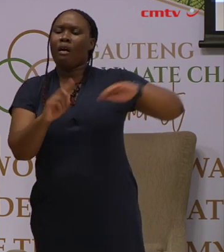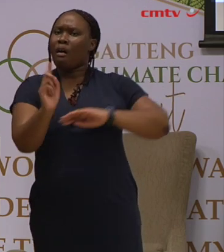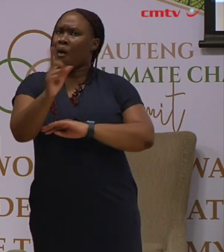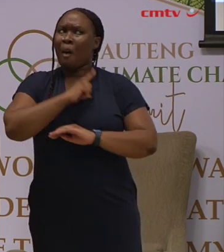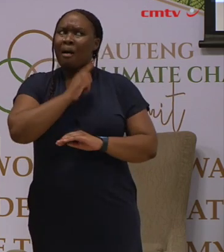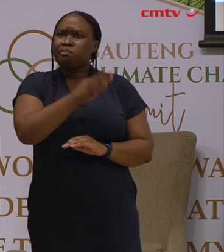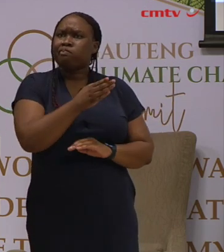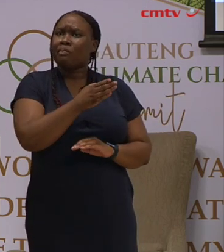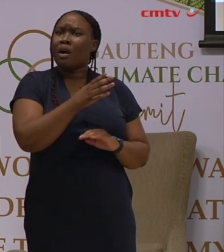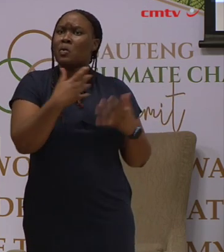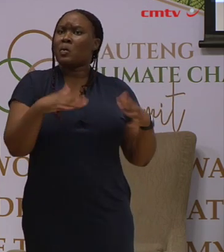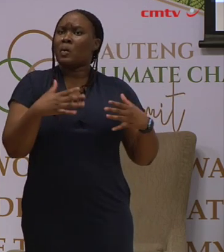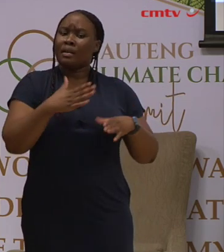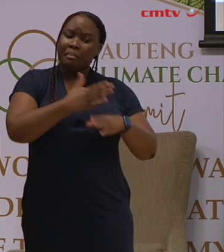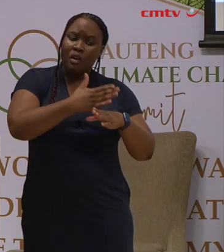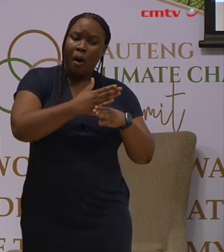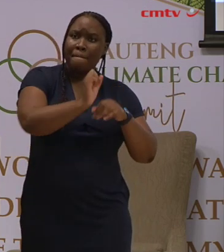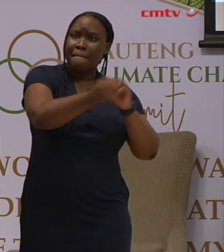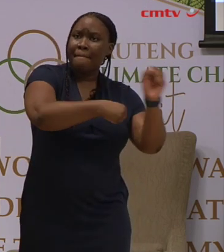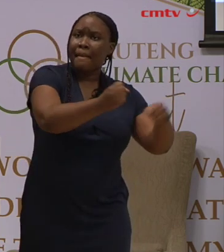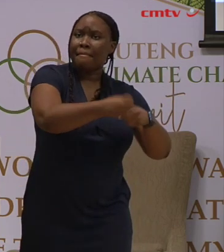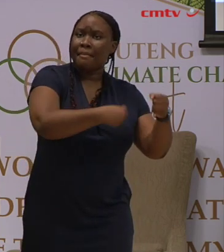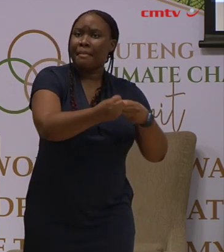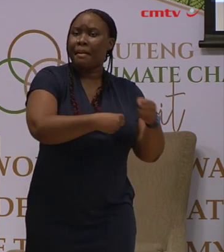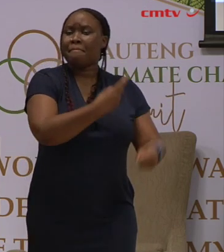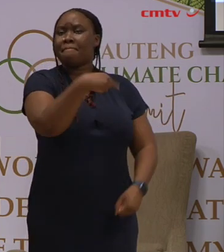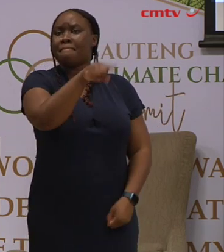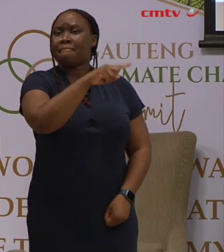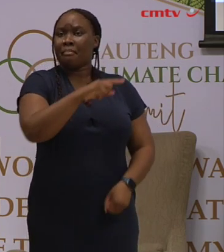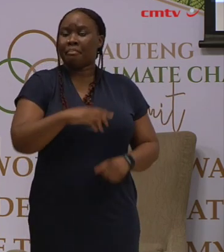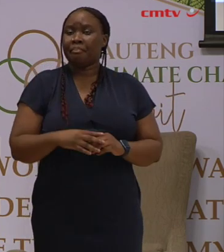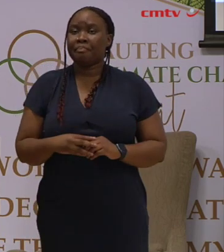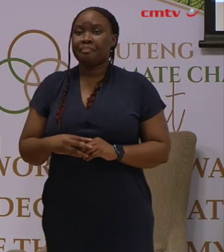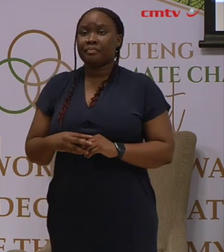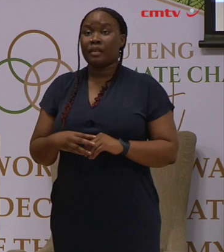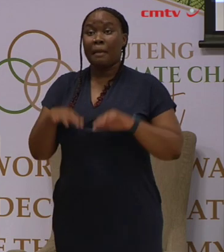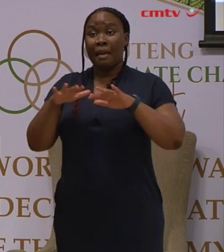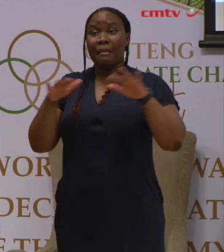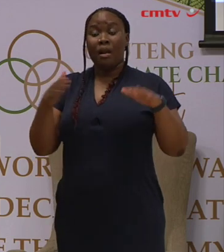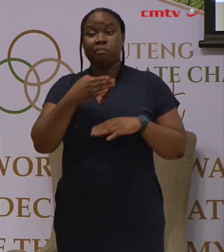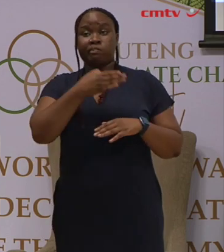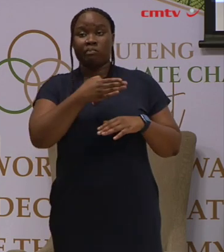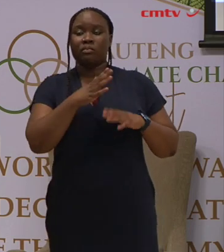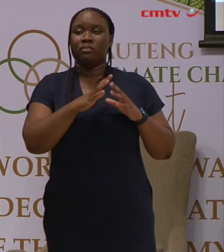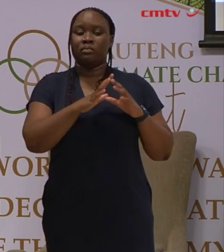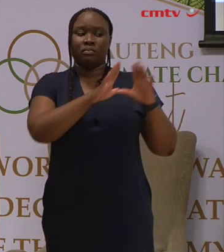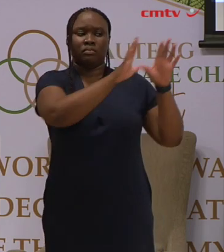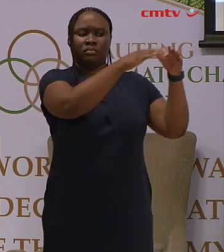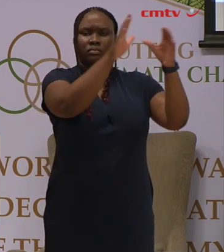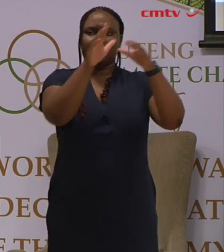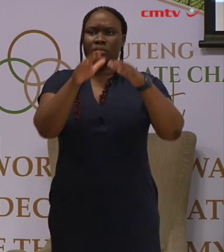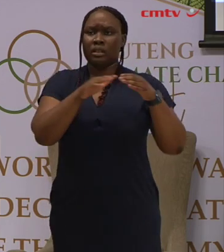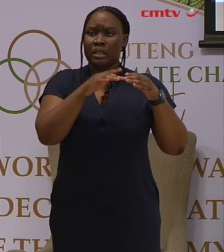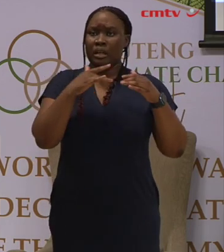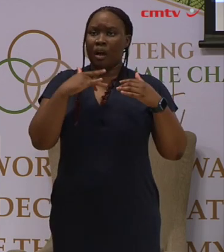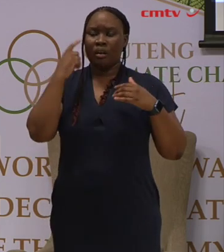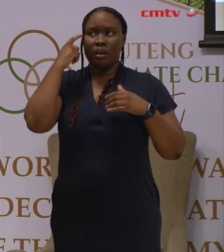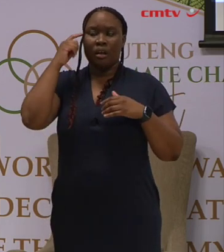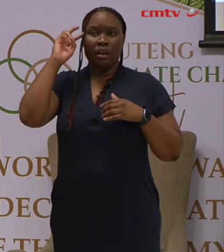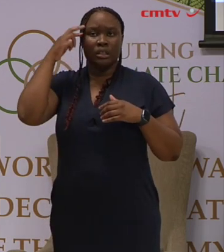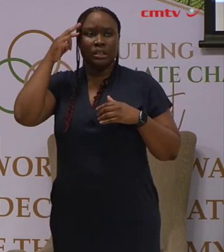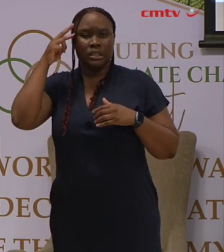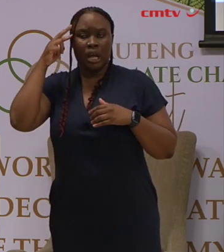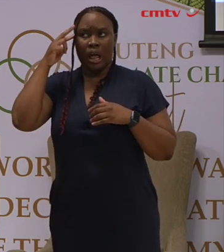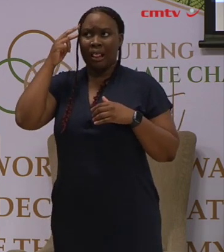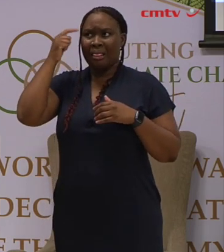create lots of jobs and that many within that sector are worried about what the future